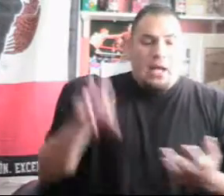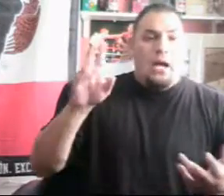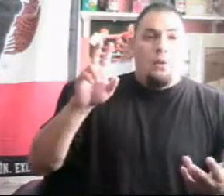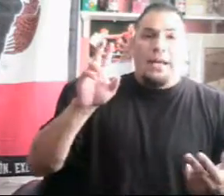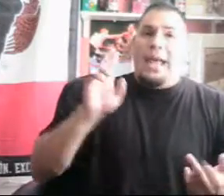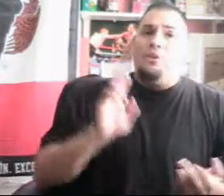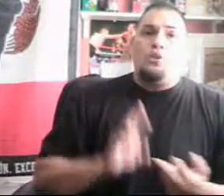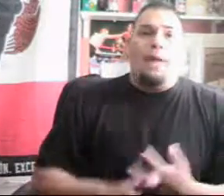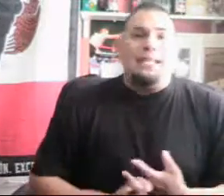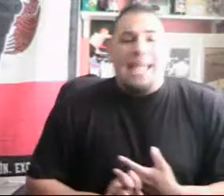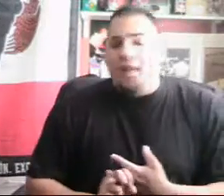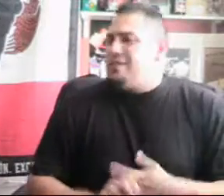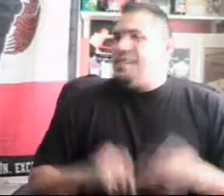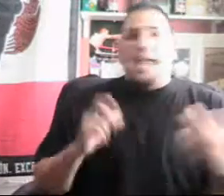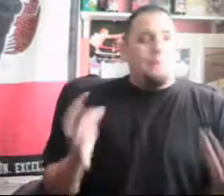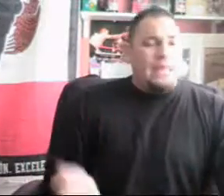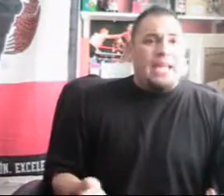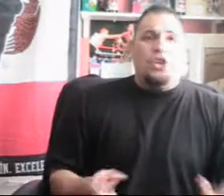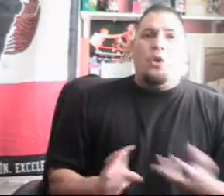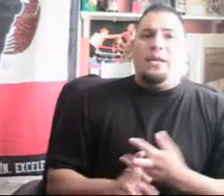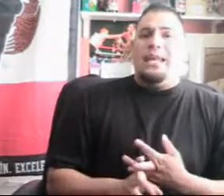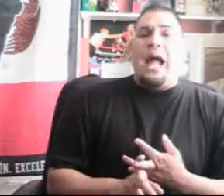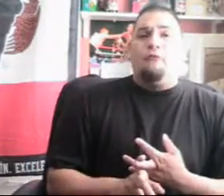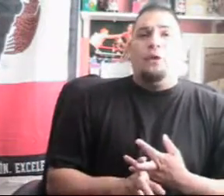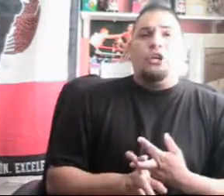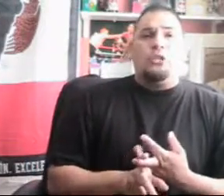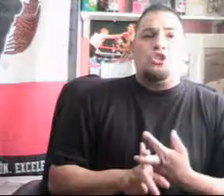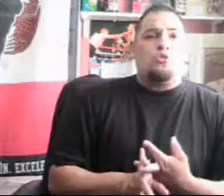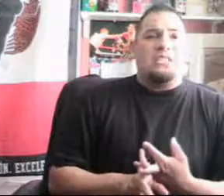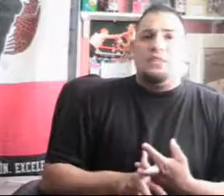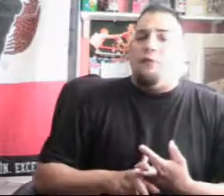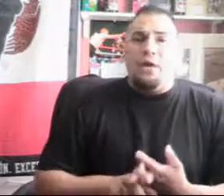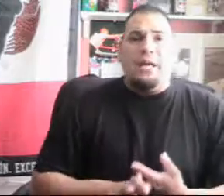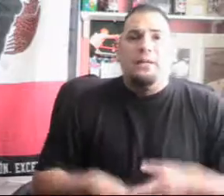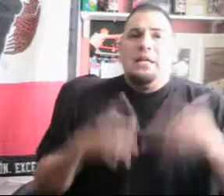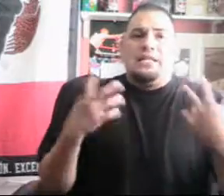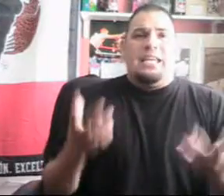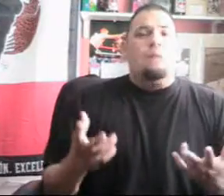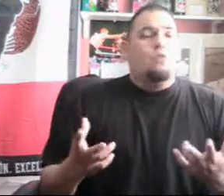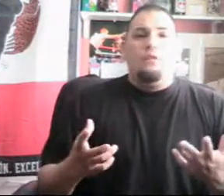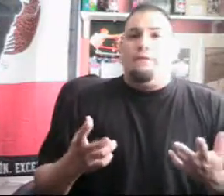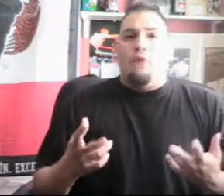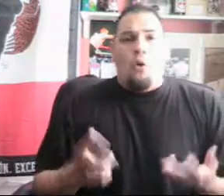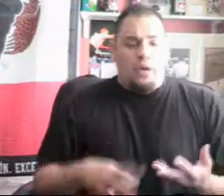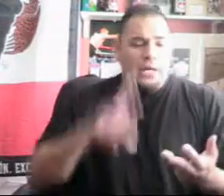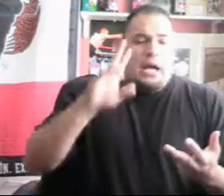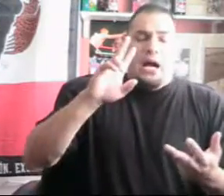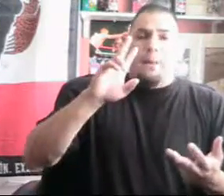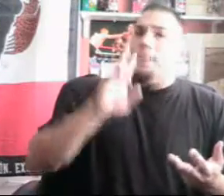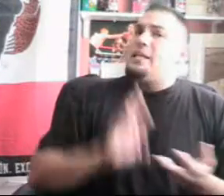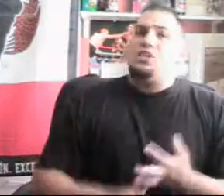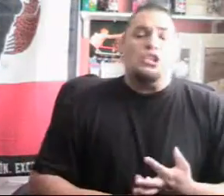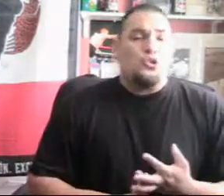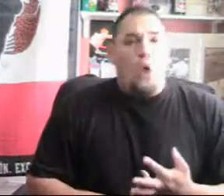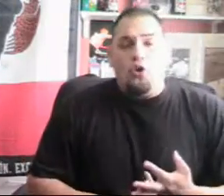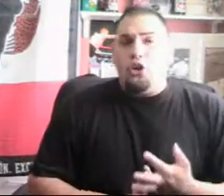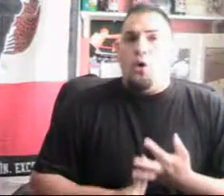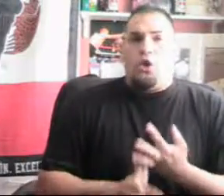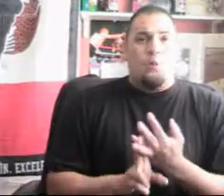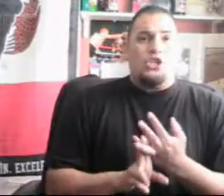When it came to Jermaine Taylor, same thing, you know. He didn't have very good instructions for him to keep moving forward. Cintron, you know, Kermit